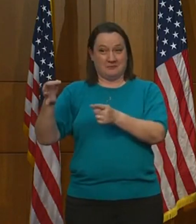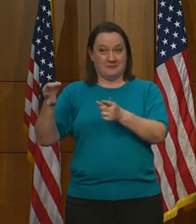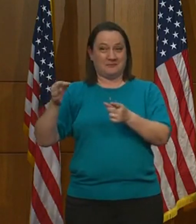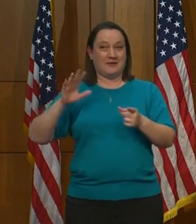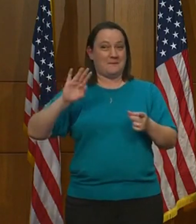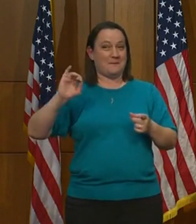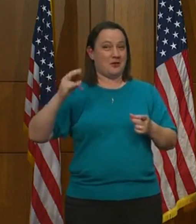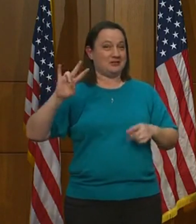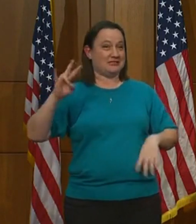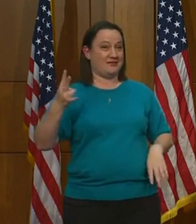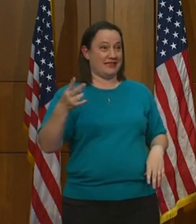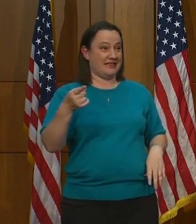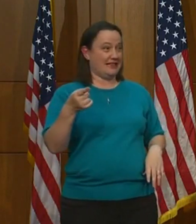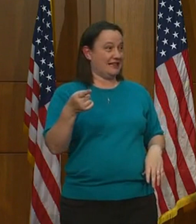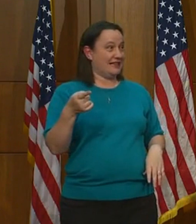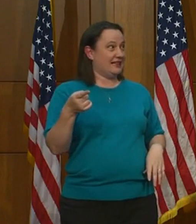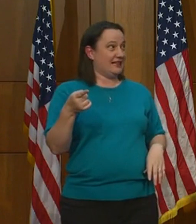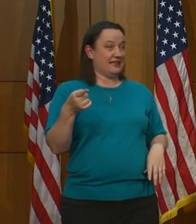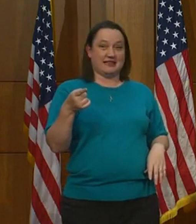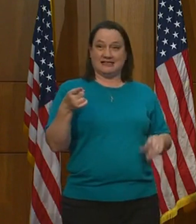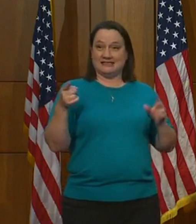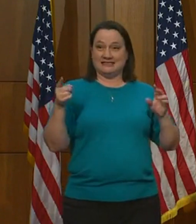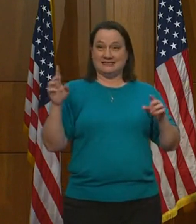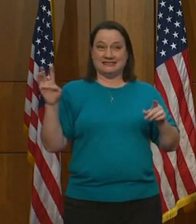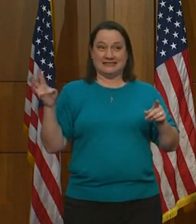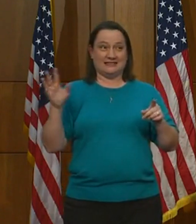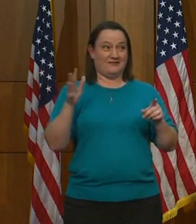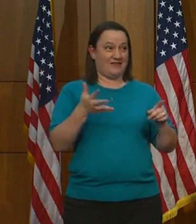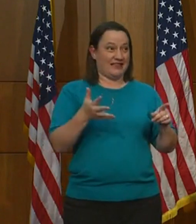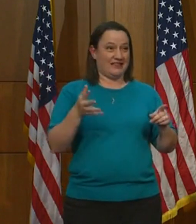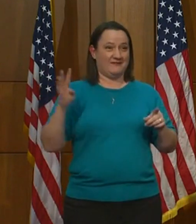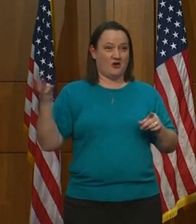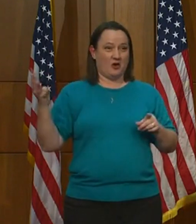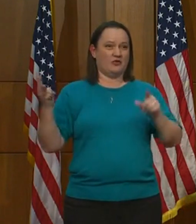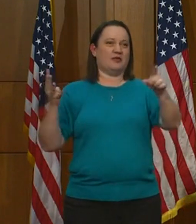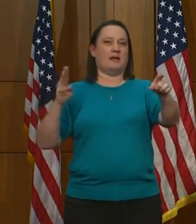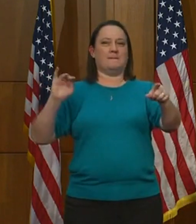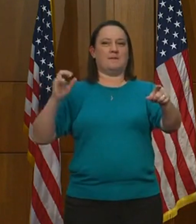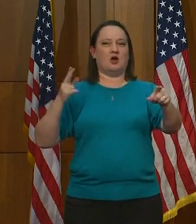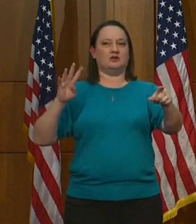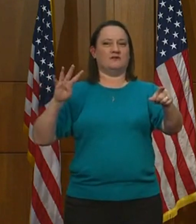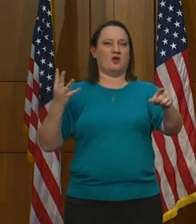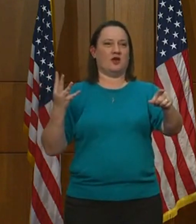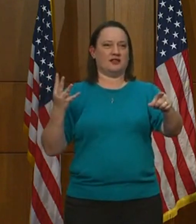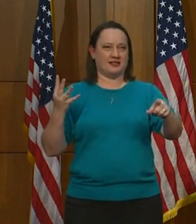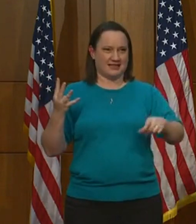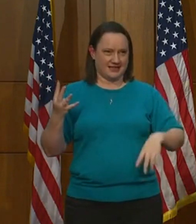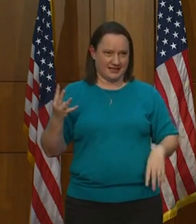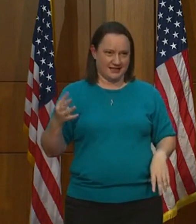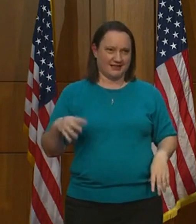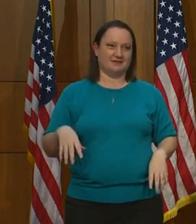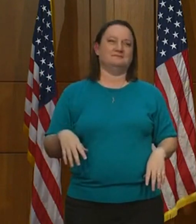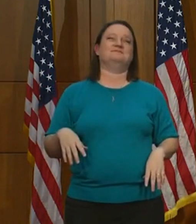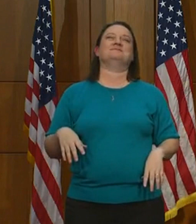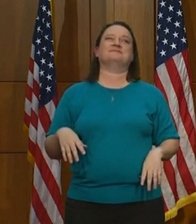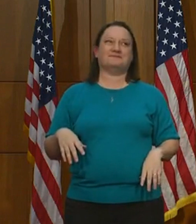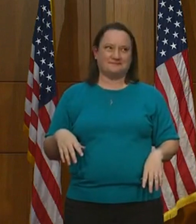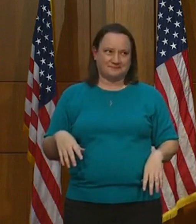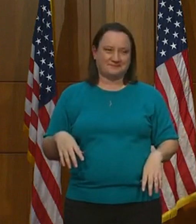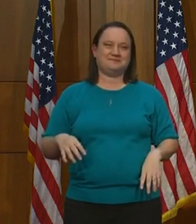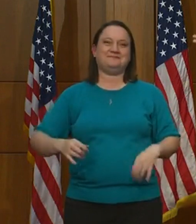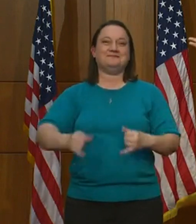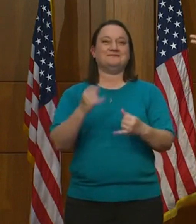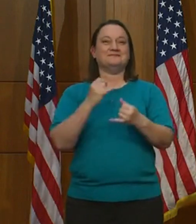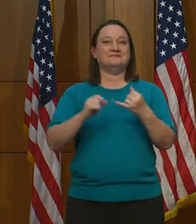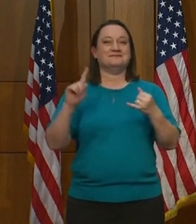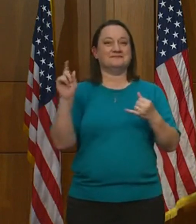7th. March 6th. 5th. 4th. There you go. All right. Good job. All right. And our last